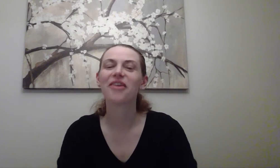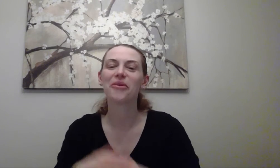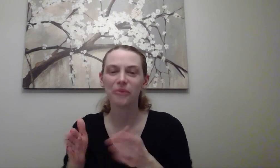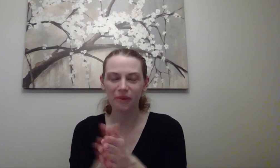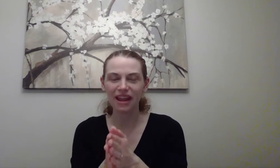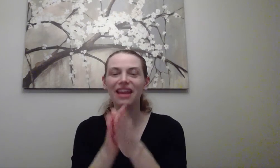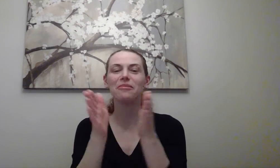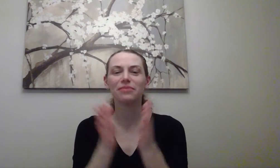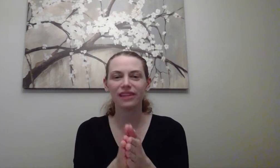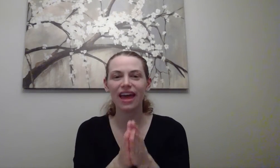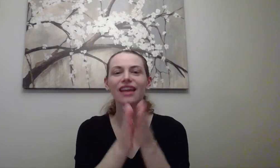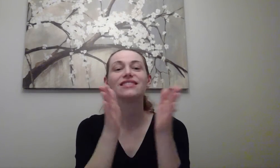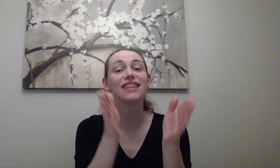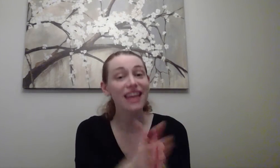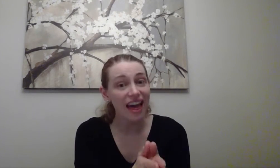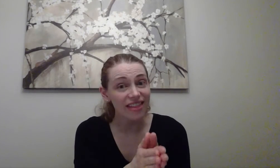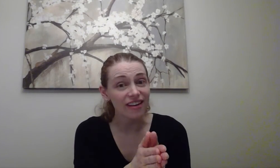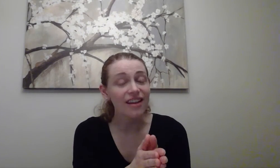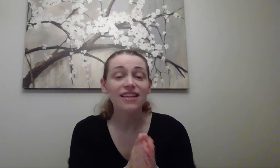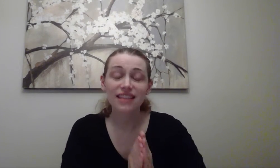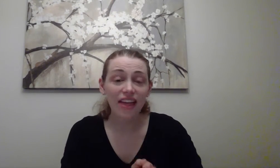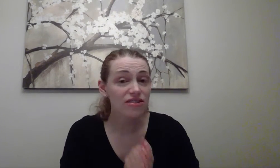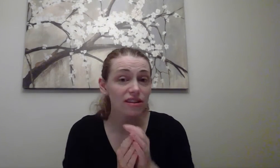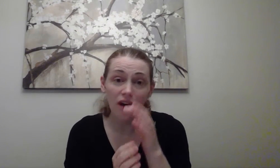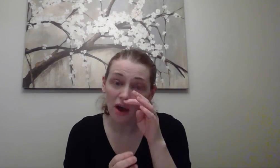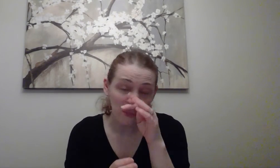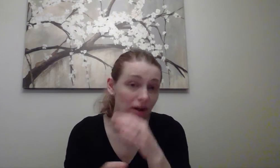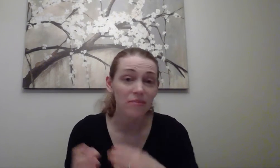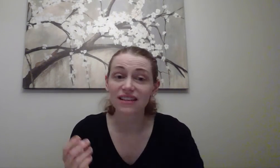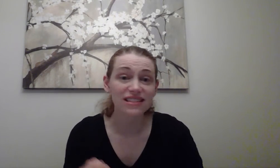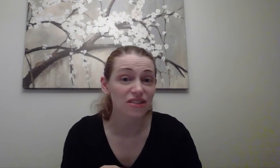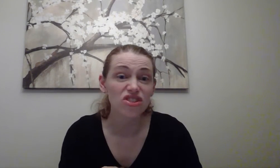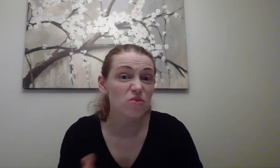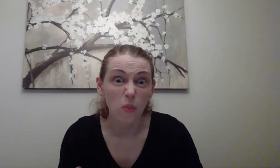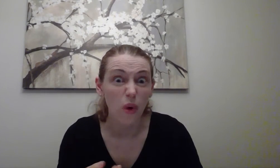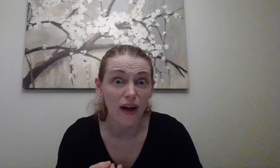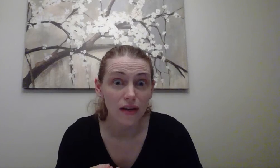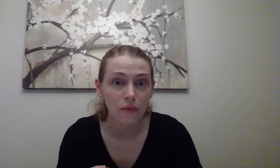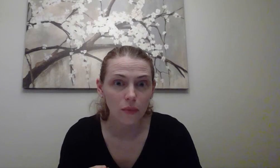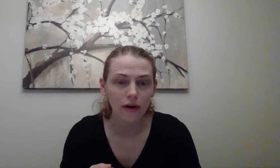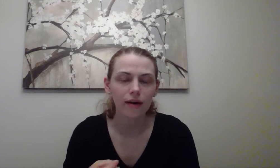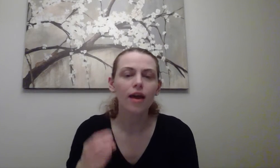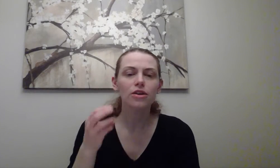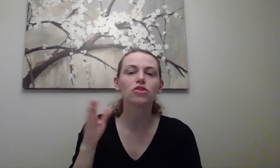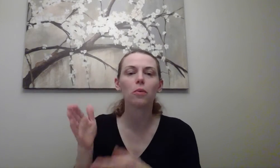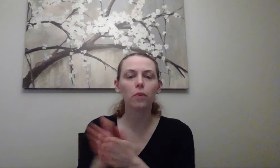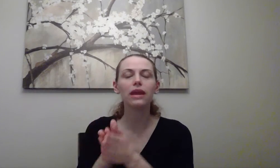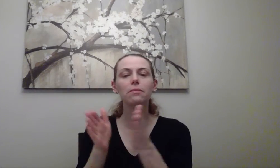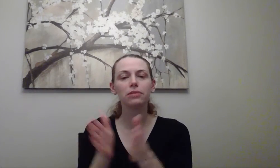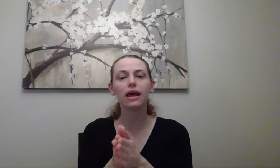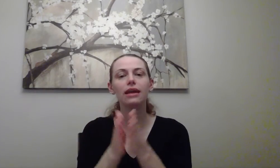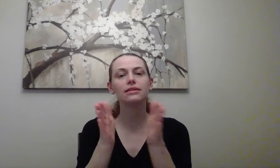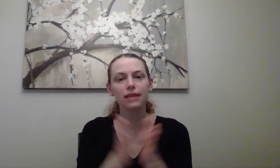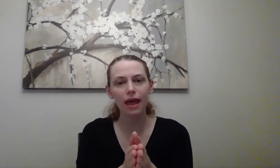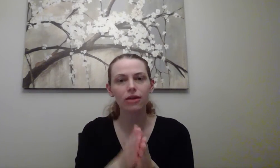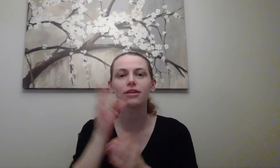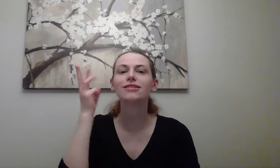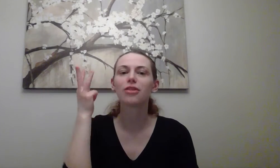We play together. Together is a long word but it's still just one word. So we play together is